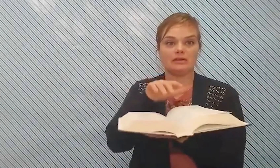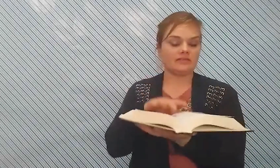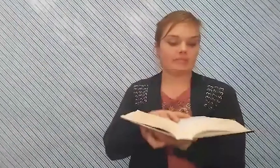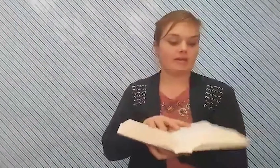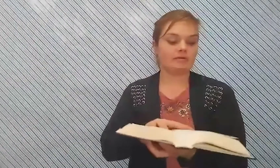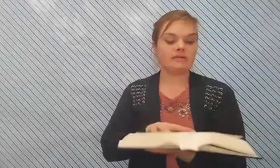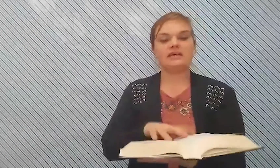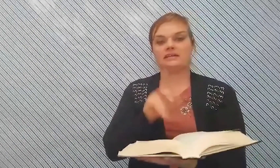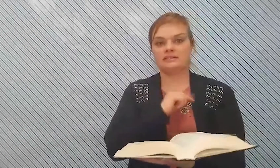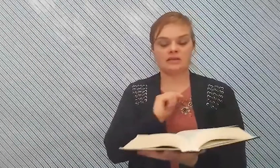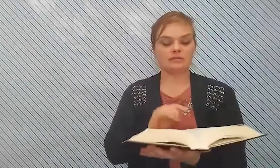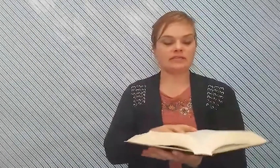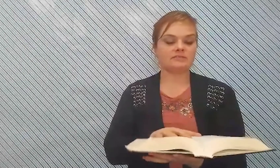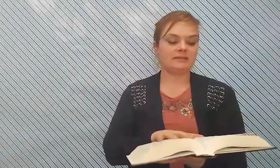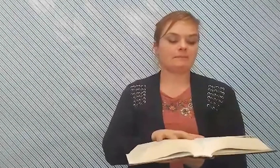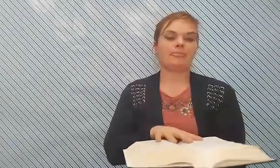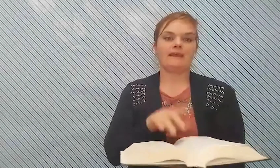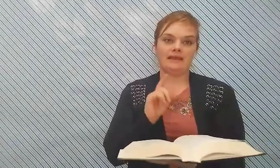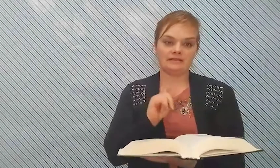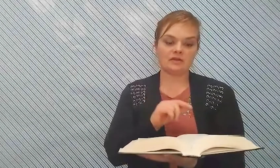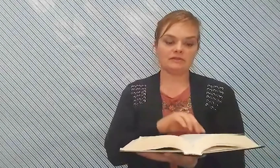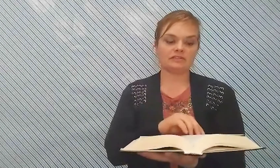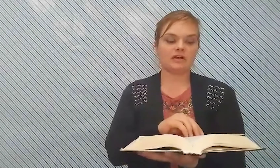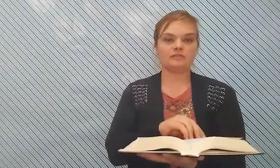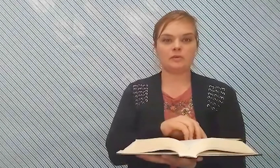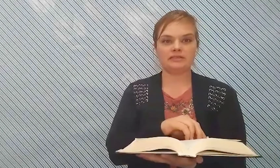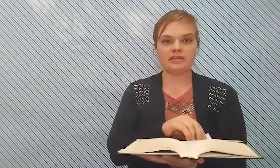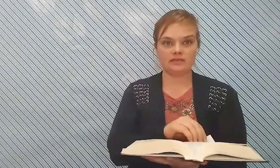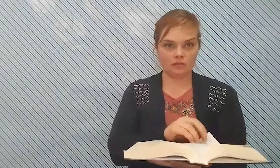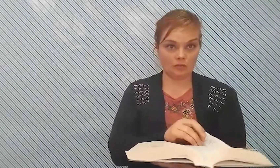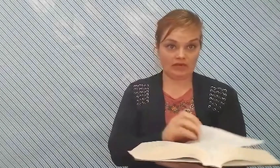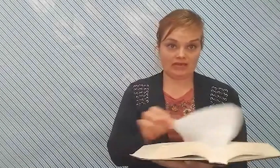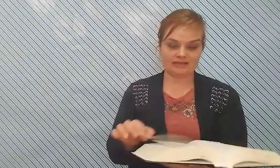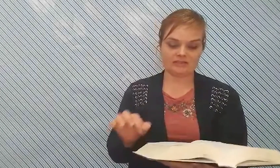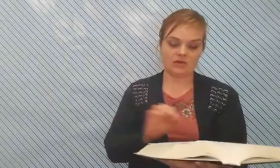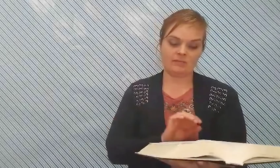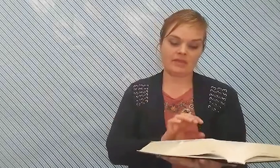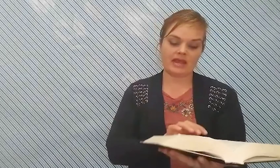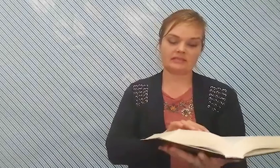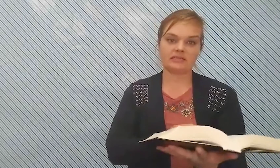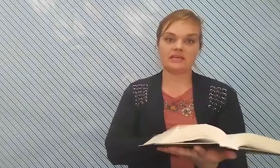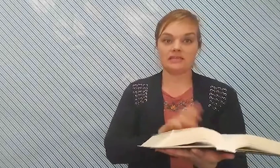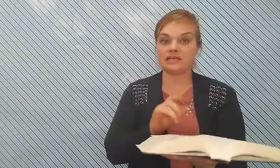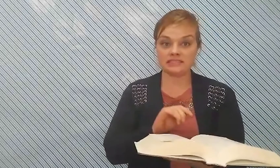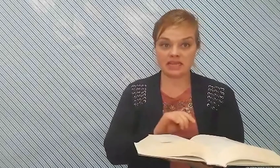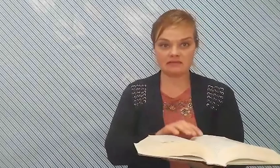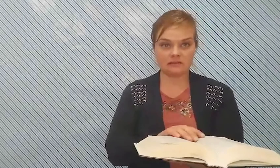of the bible it's in the old testament and it's called psalm 23 it's a psalm that king david